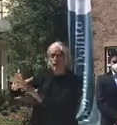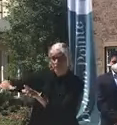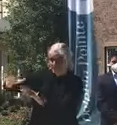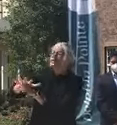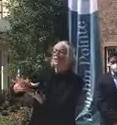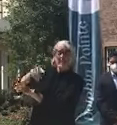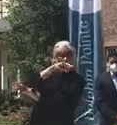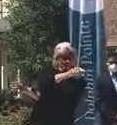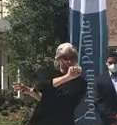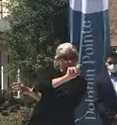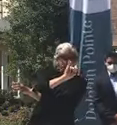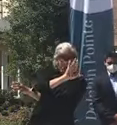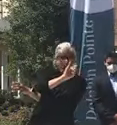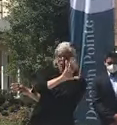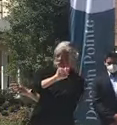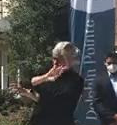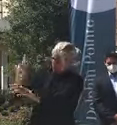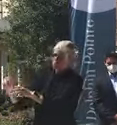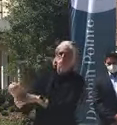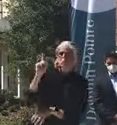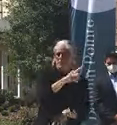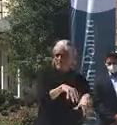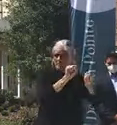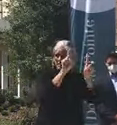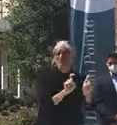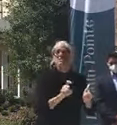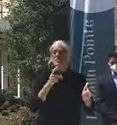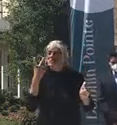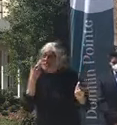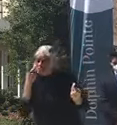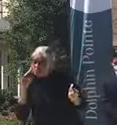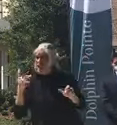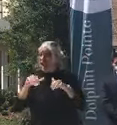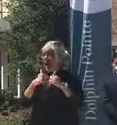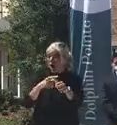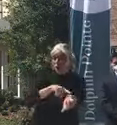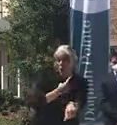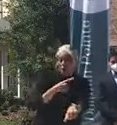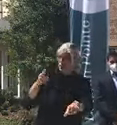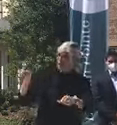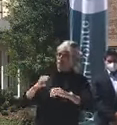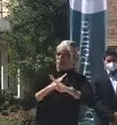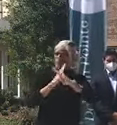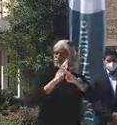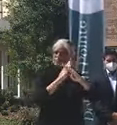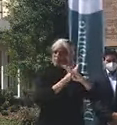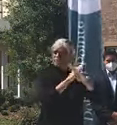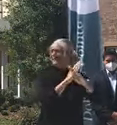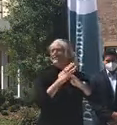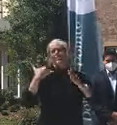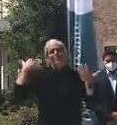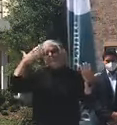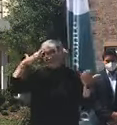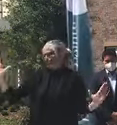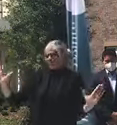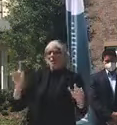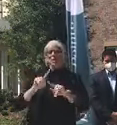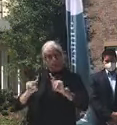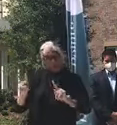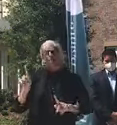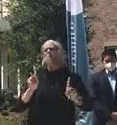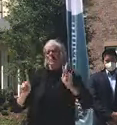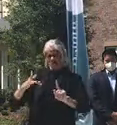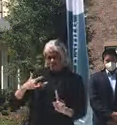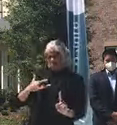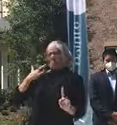I think most people believe, immunity. We don't know how long or to what extent, but certainly people do believe that that's a